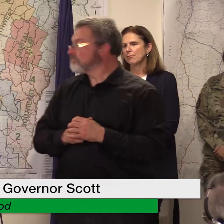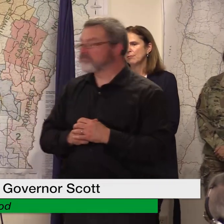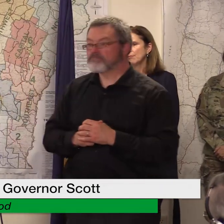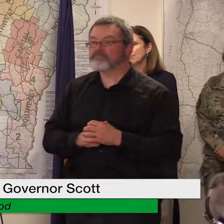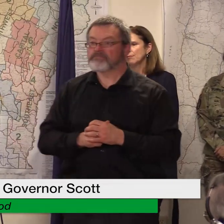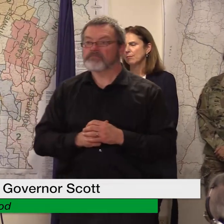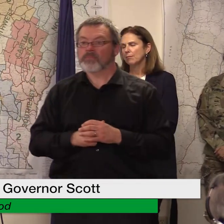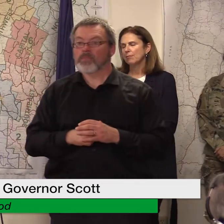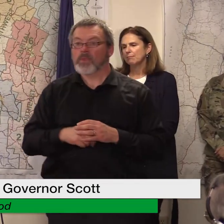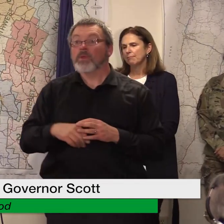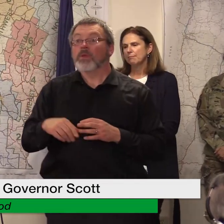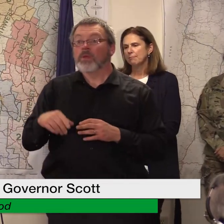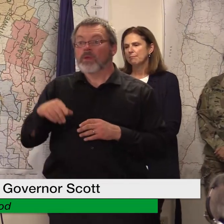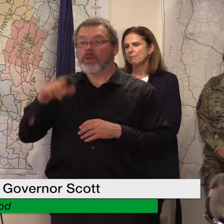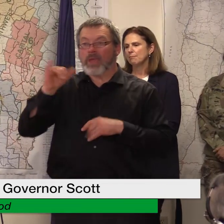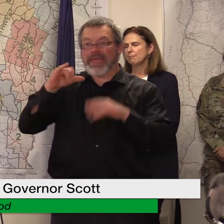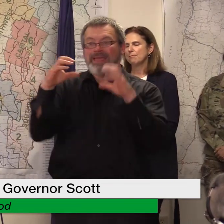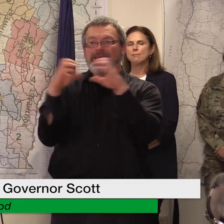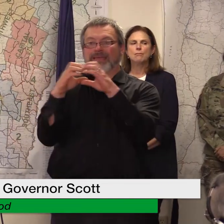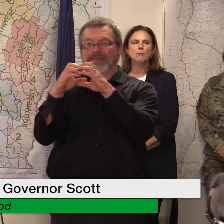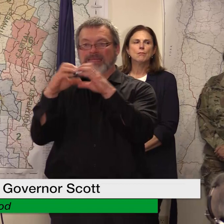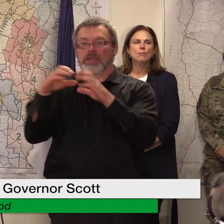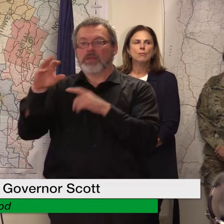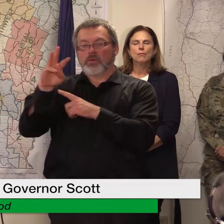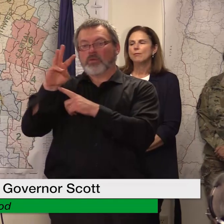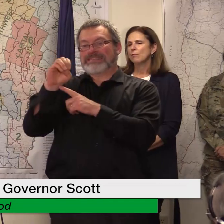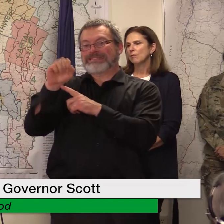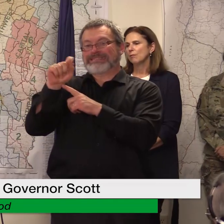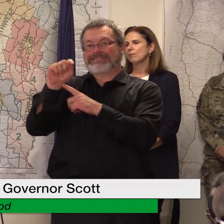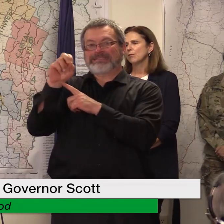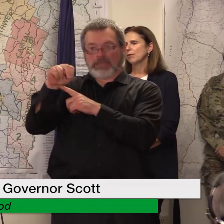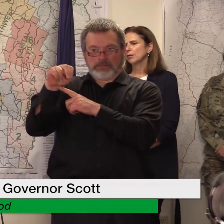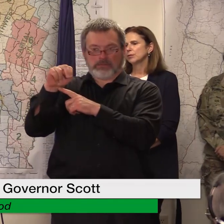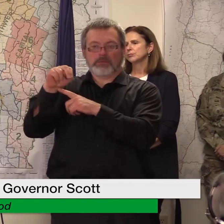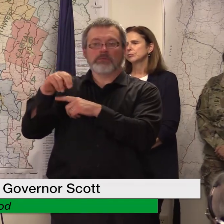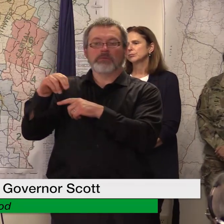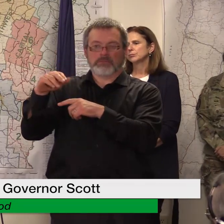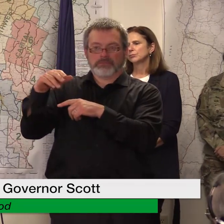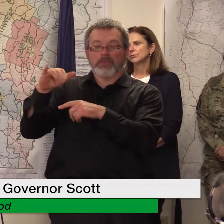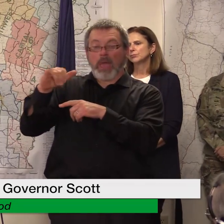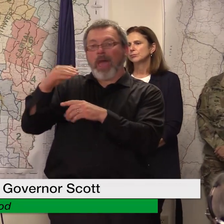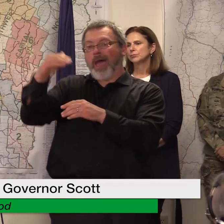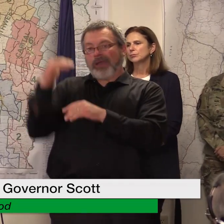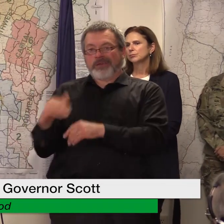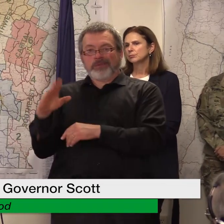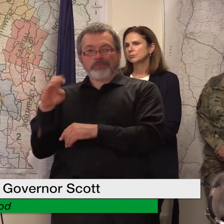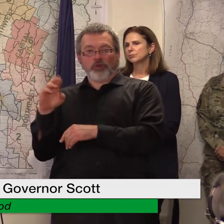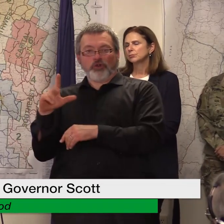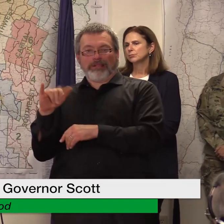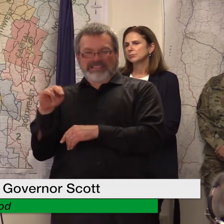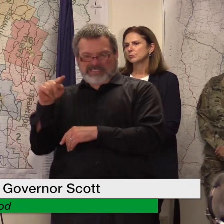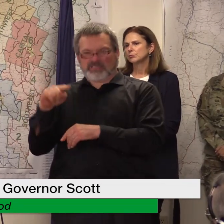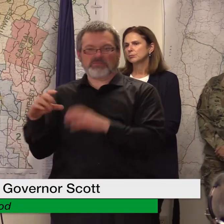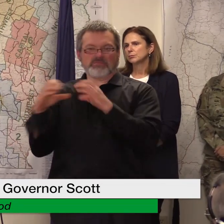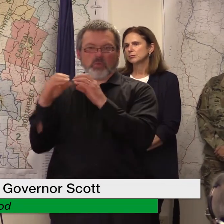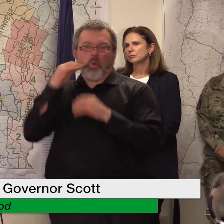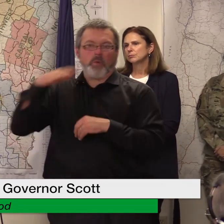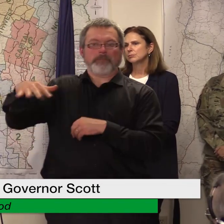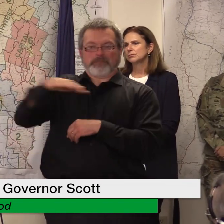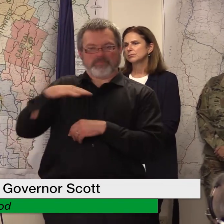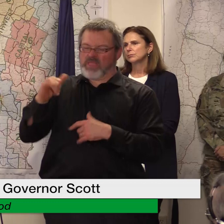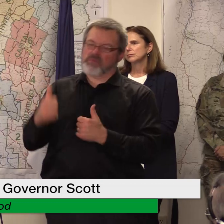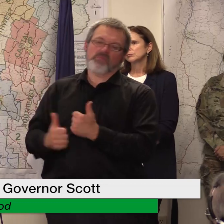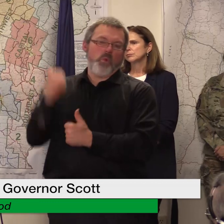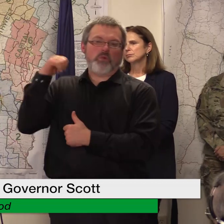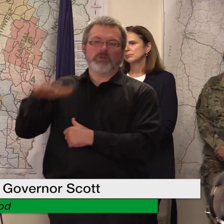park uh right in our mobile home park uh berlin is one where a number of homes have been red